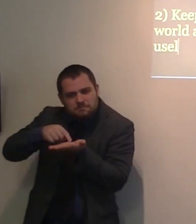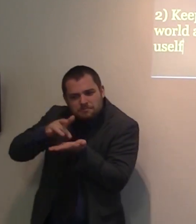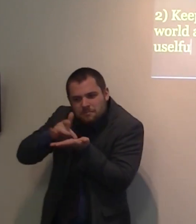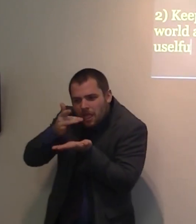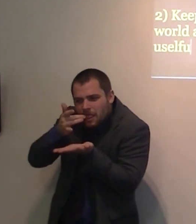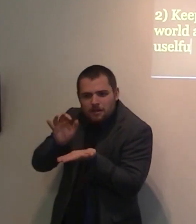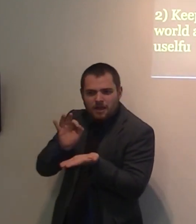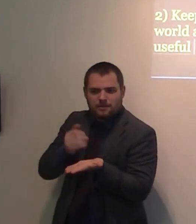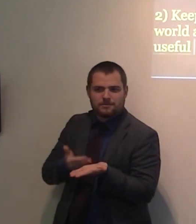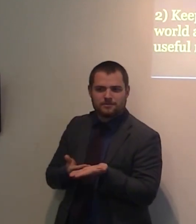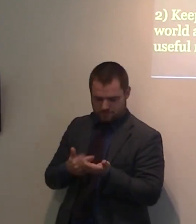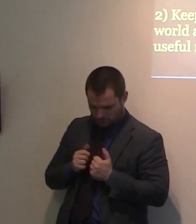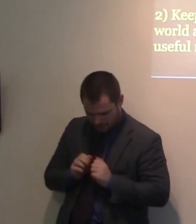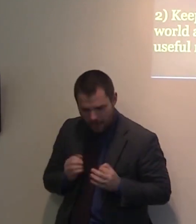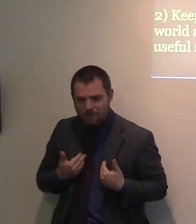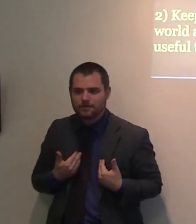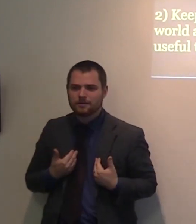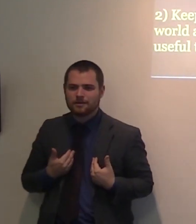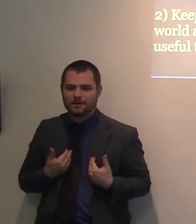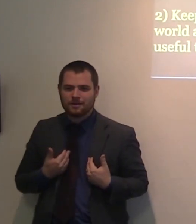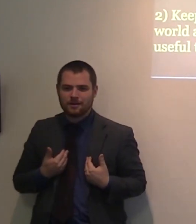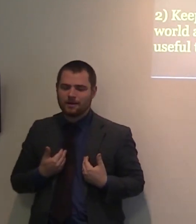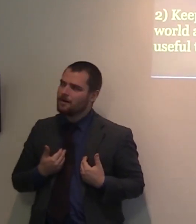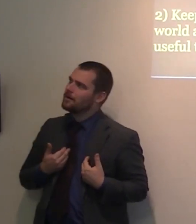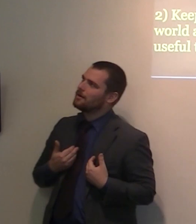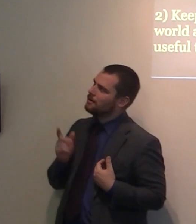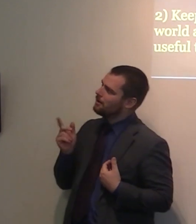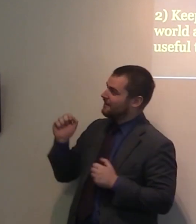We are God seasoning and flavoring for this world.